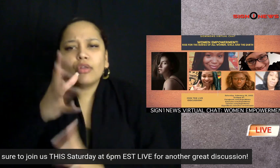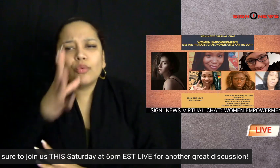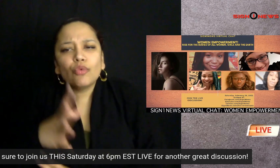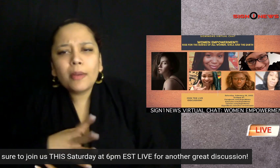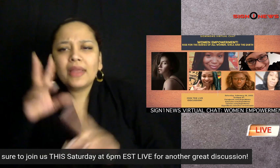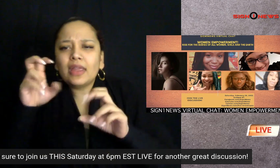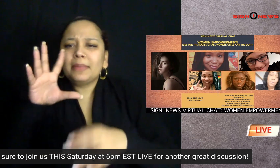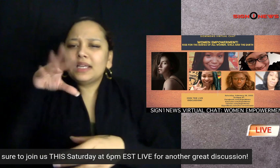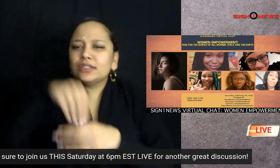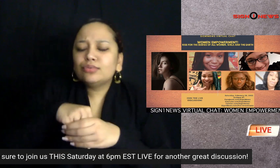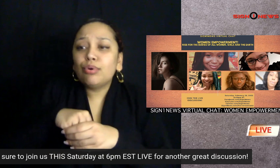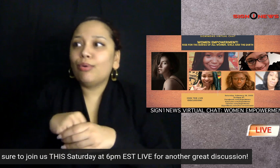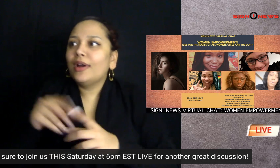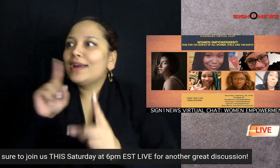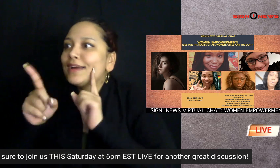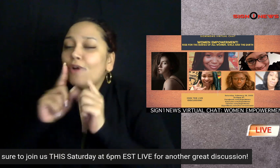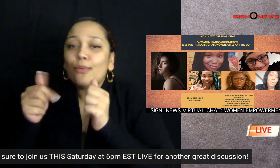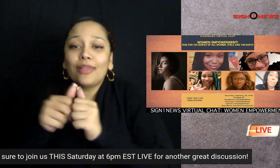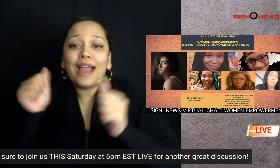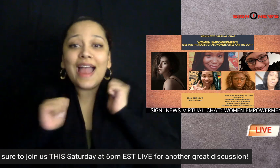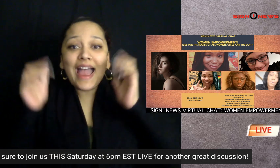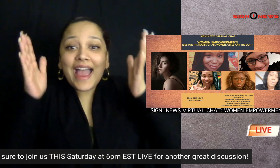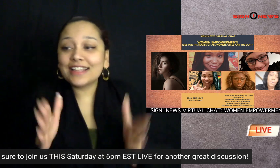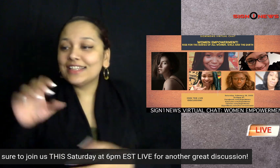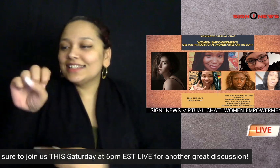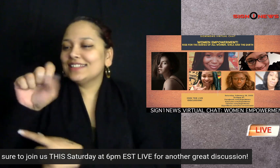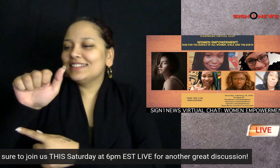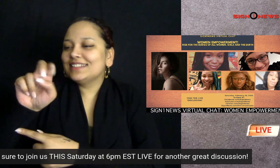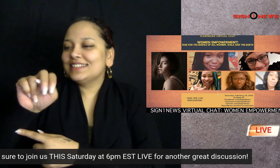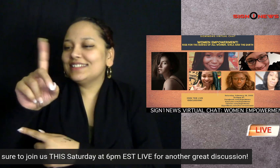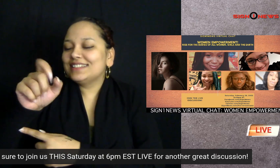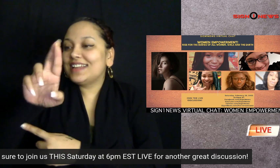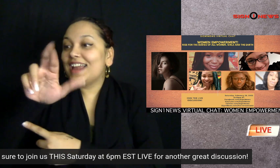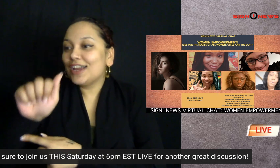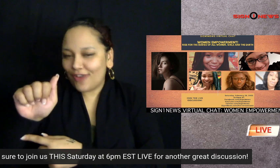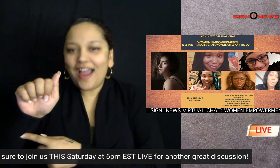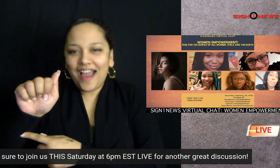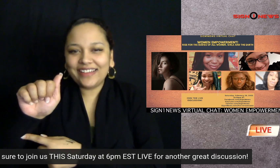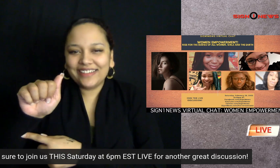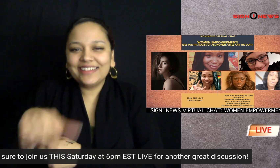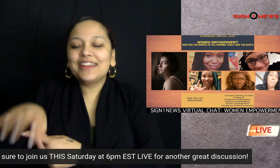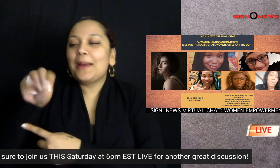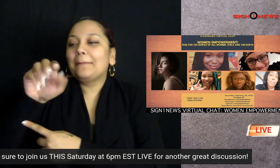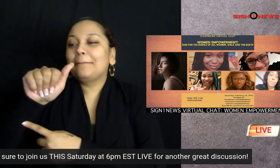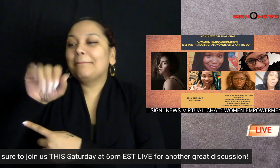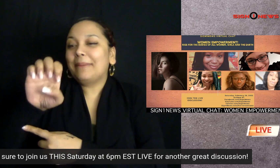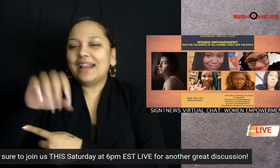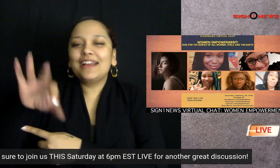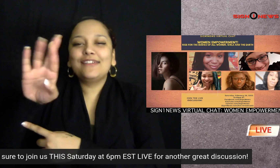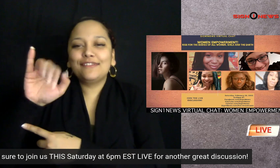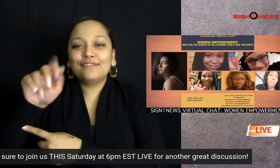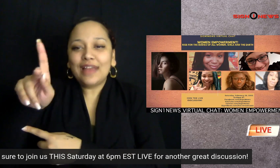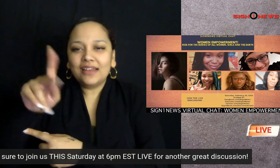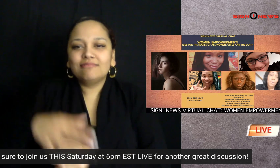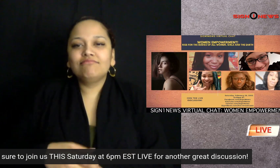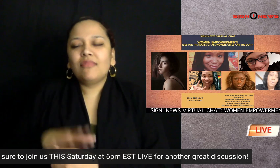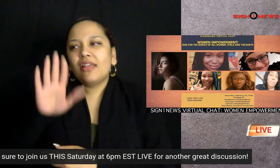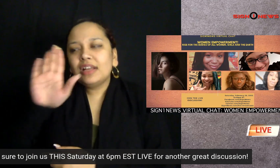all of the stories and guests are women themed including an interview with actress Sandra Mae